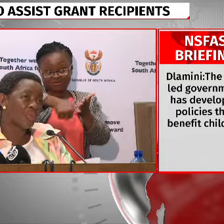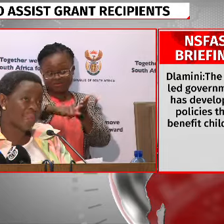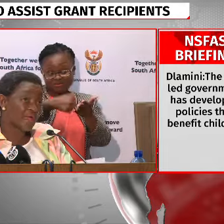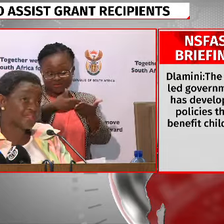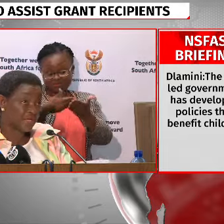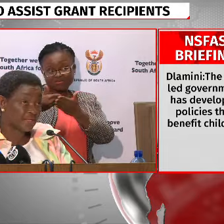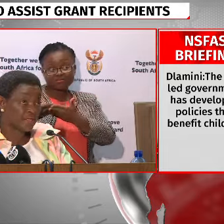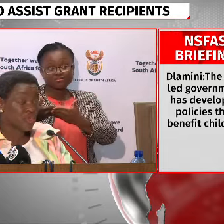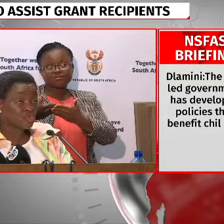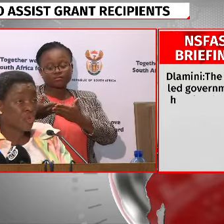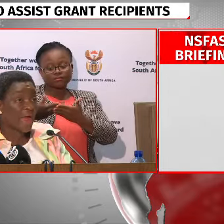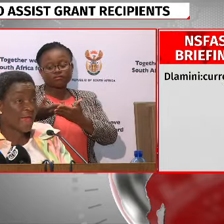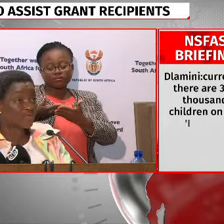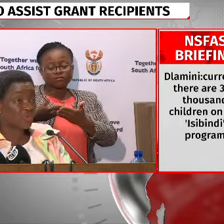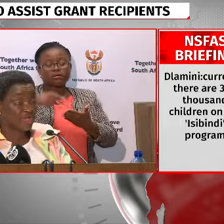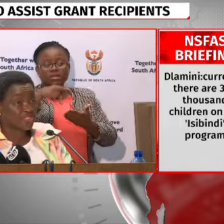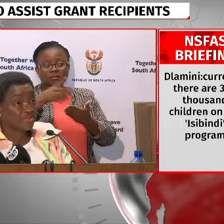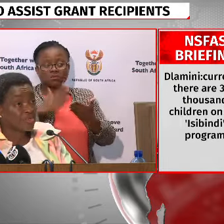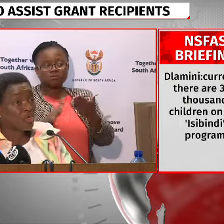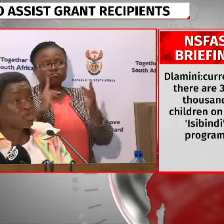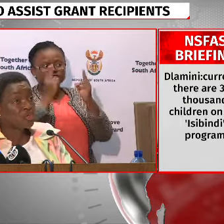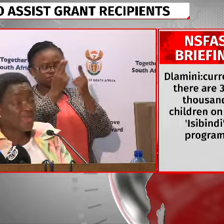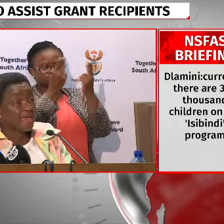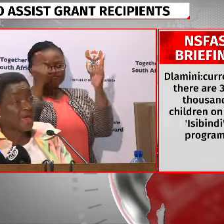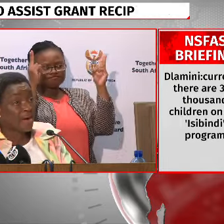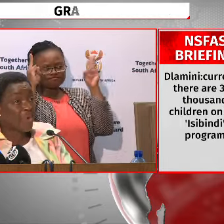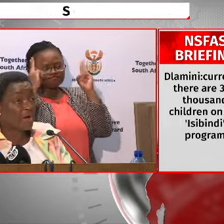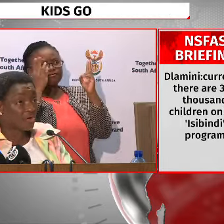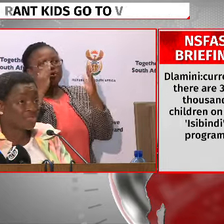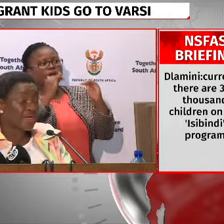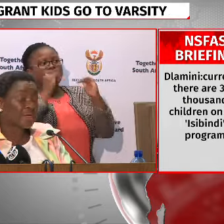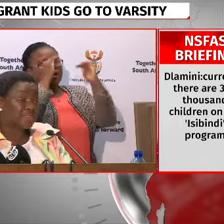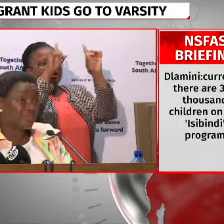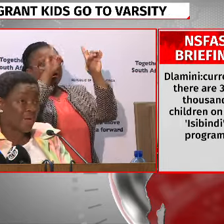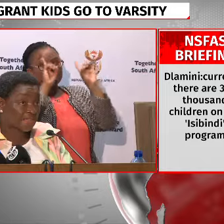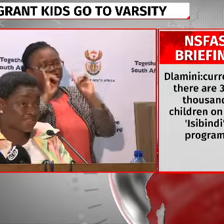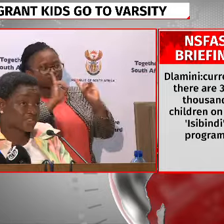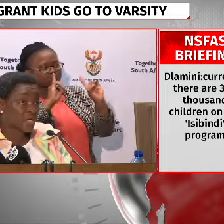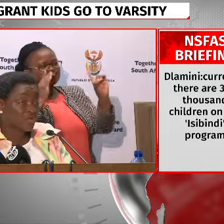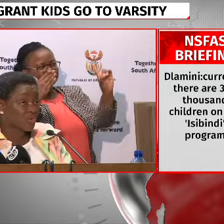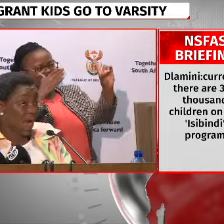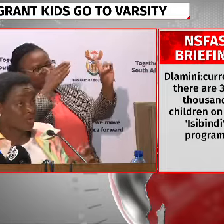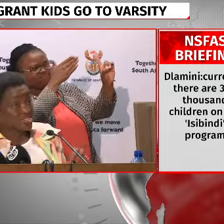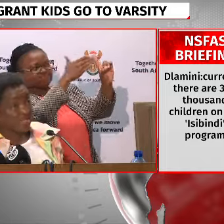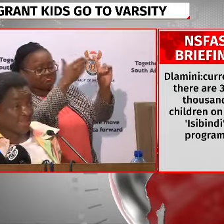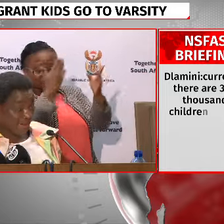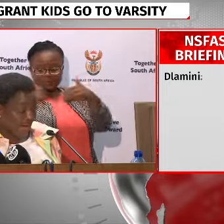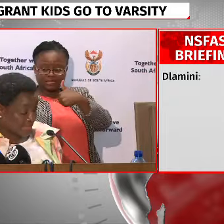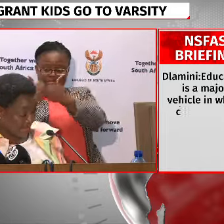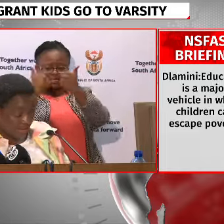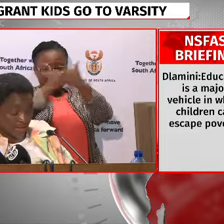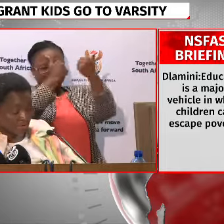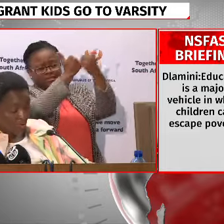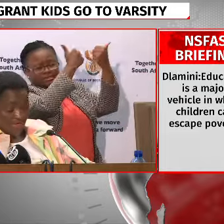are on their journey to higher education should they come across difficulties throughout the